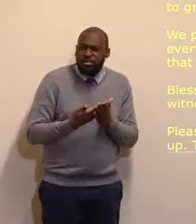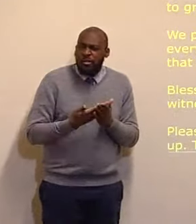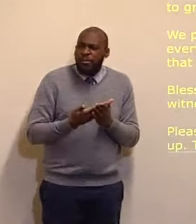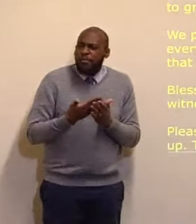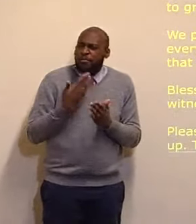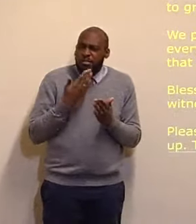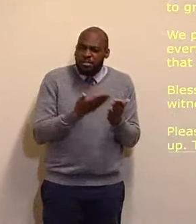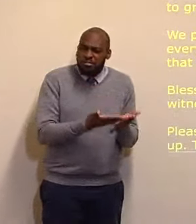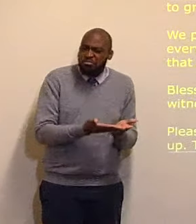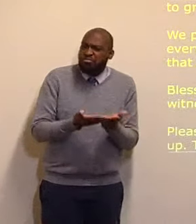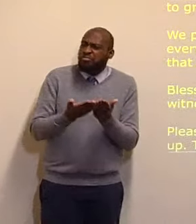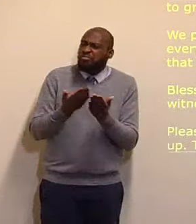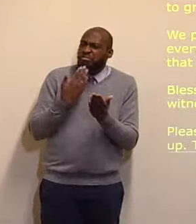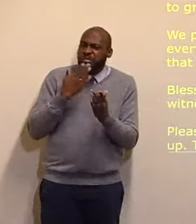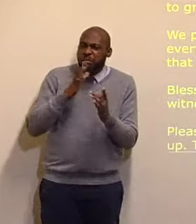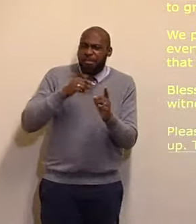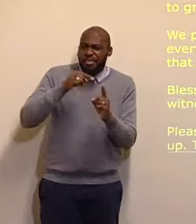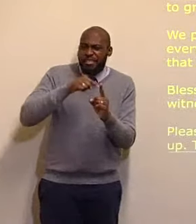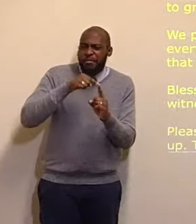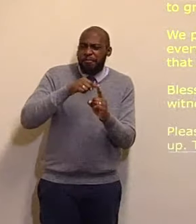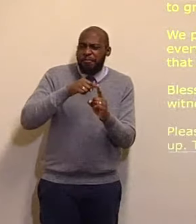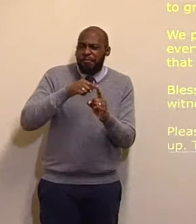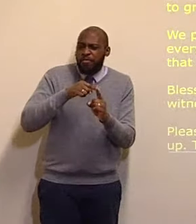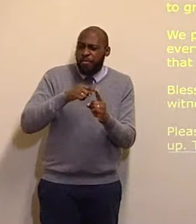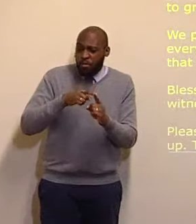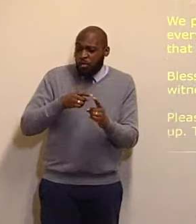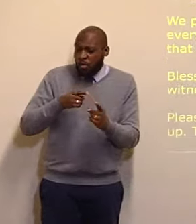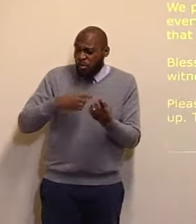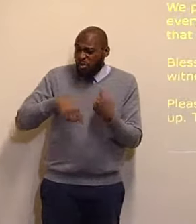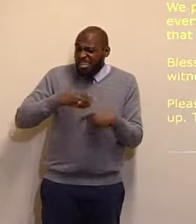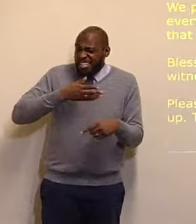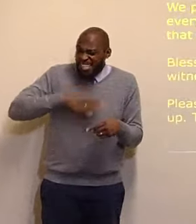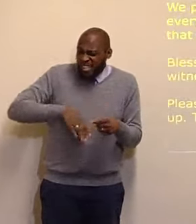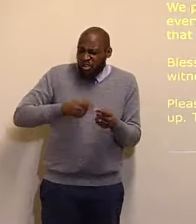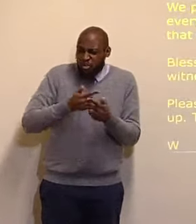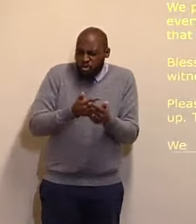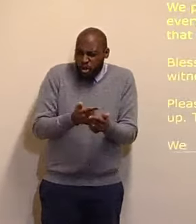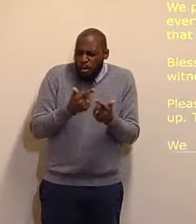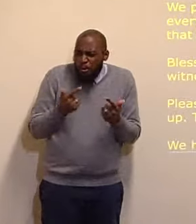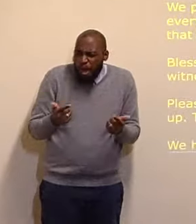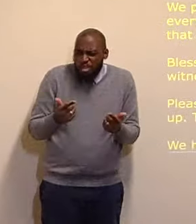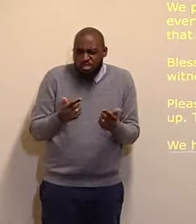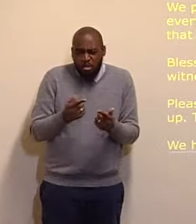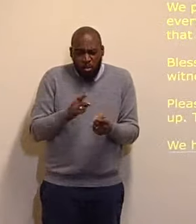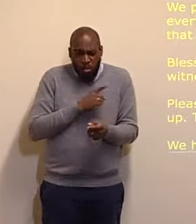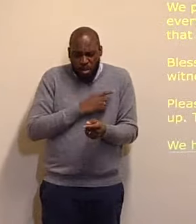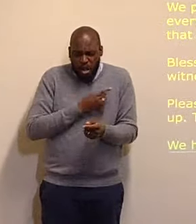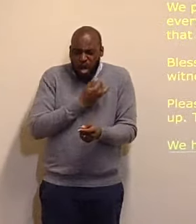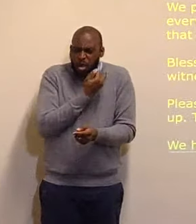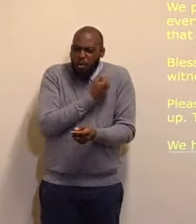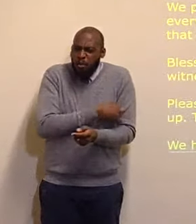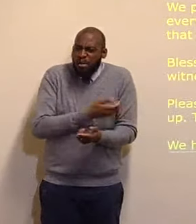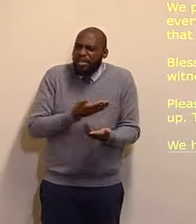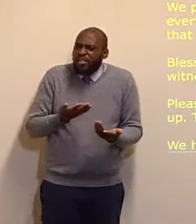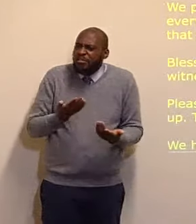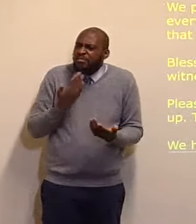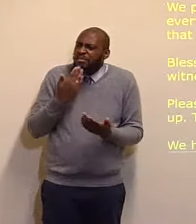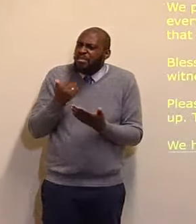of grace, O Lord, our needs are so many, we are so weak, we pray, our authorities, Lord,